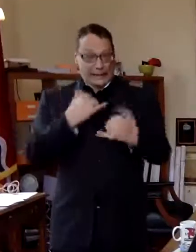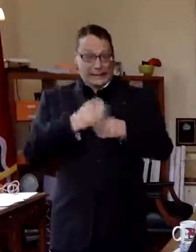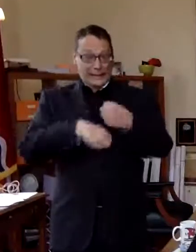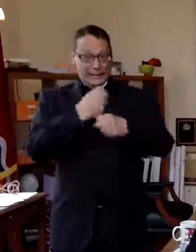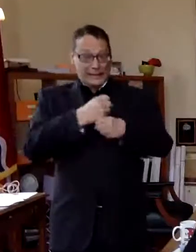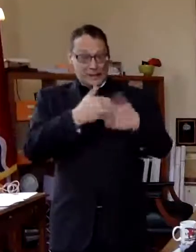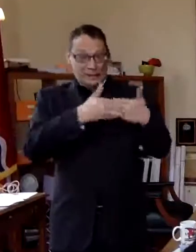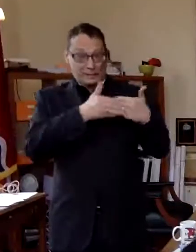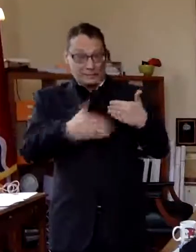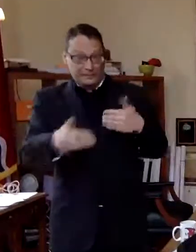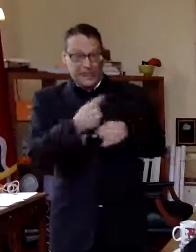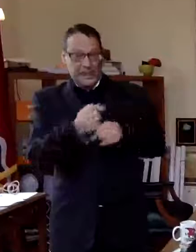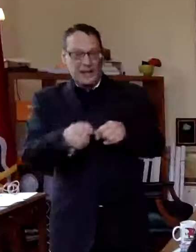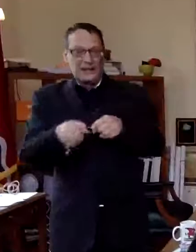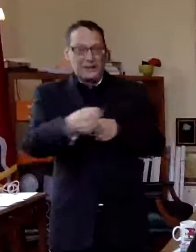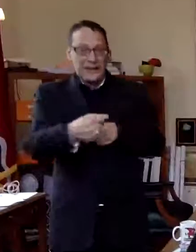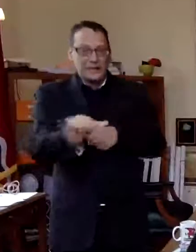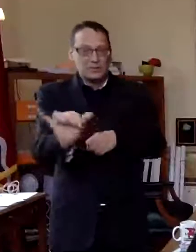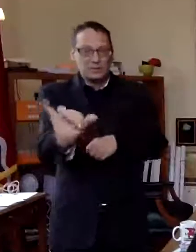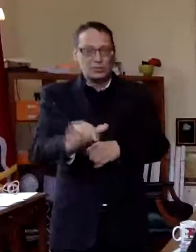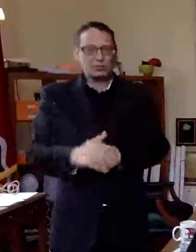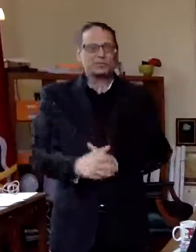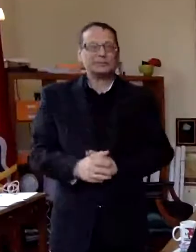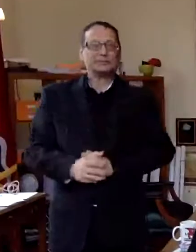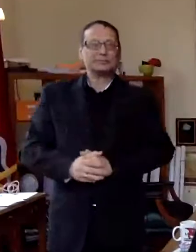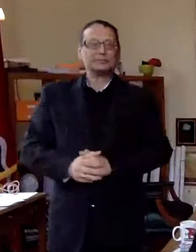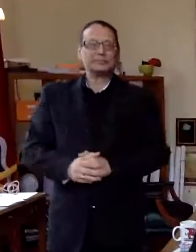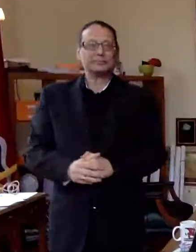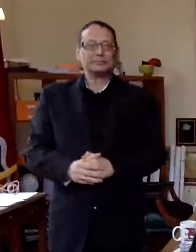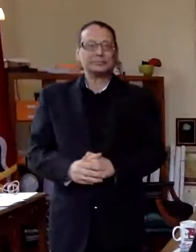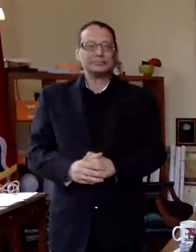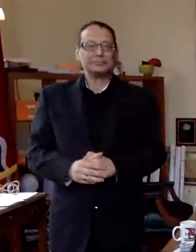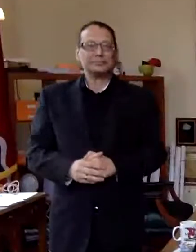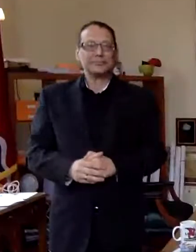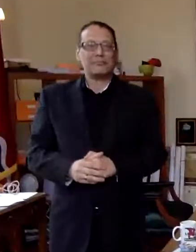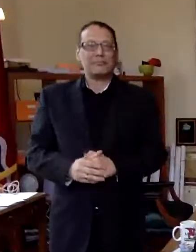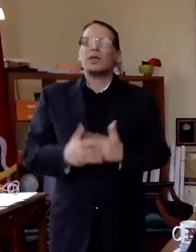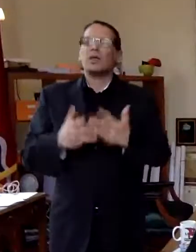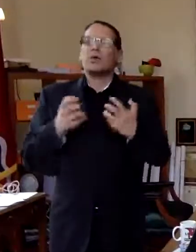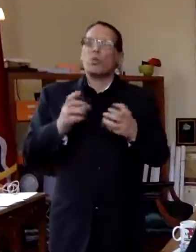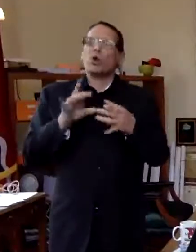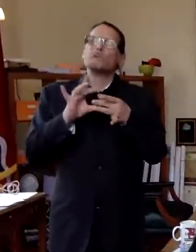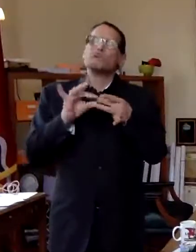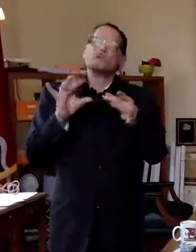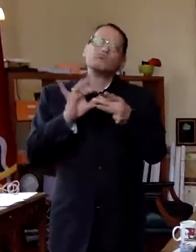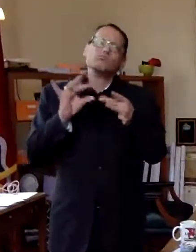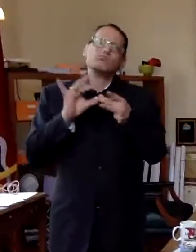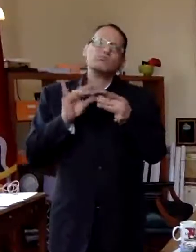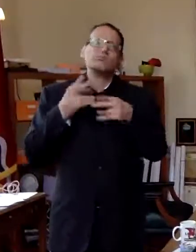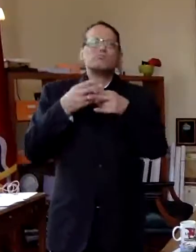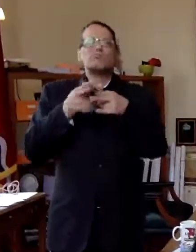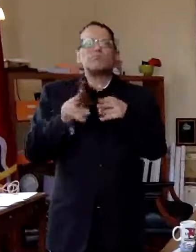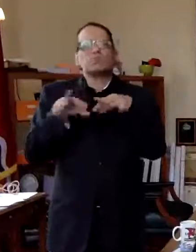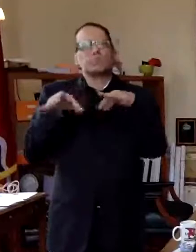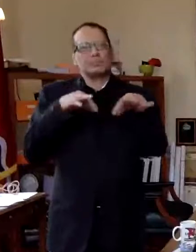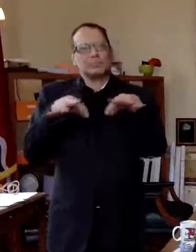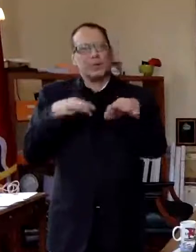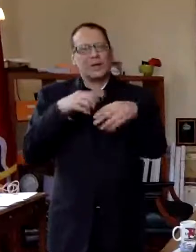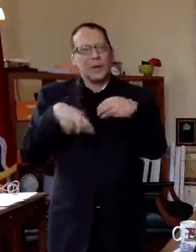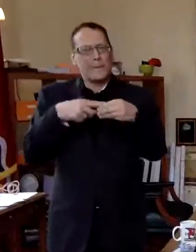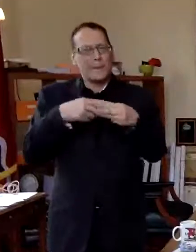and for next year and um i'll just give you a little little look at the budget